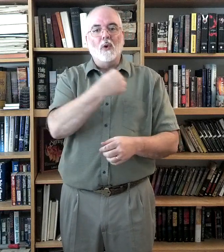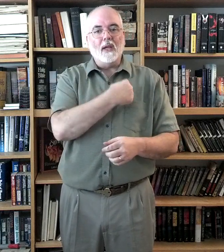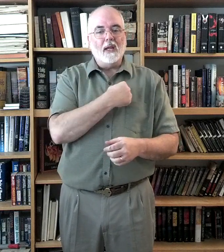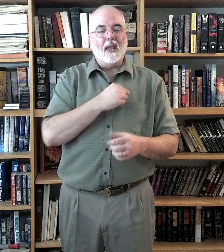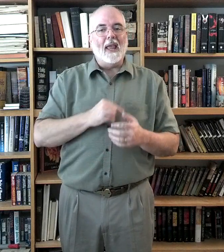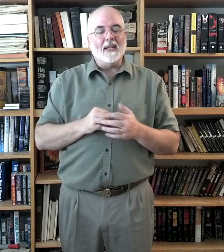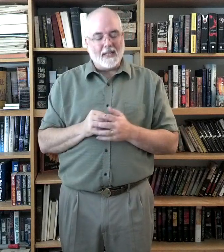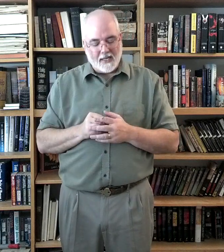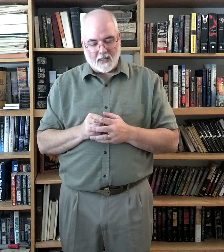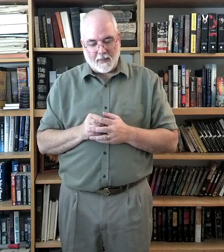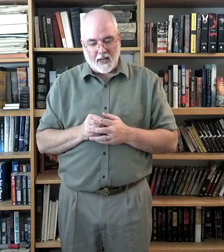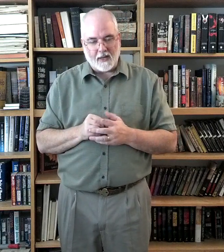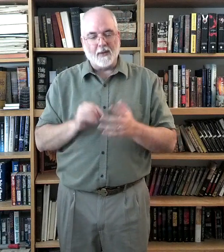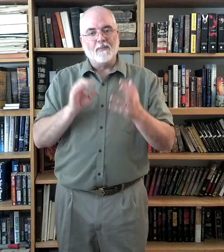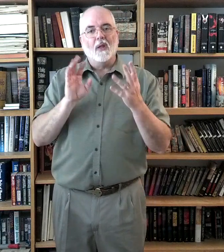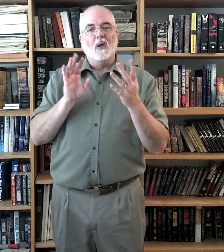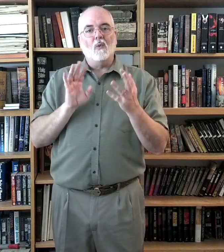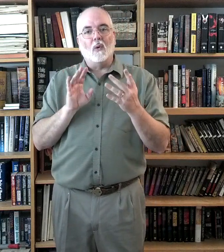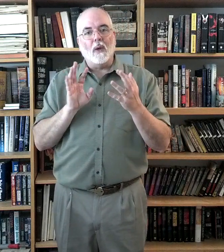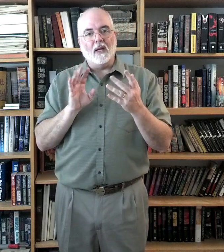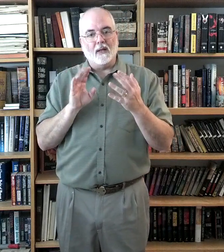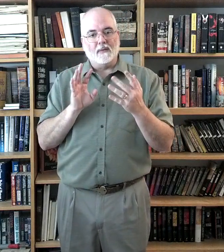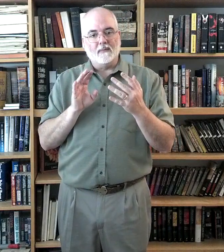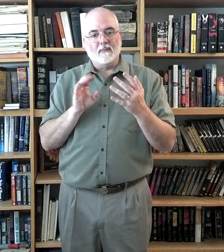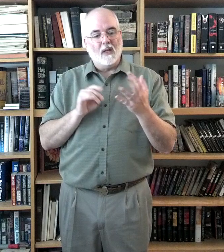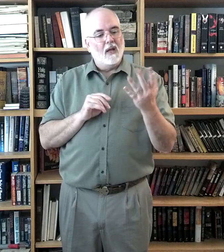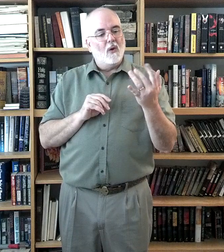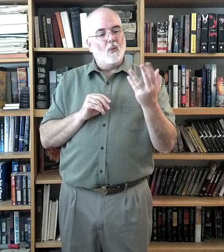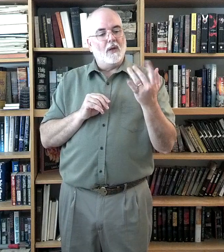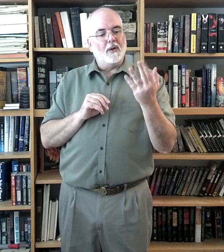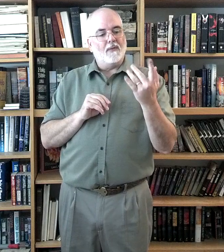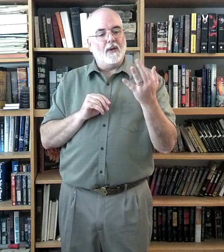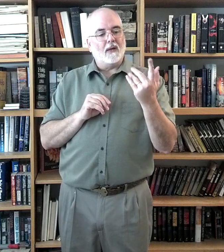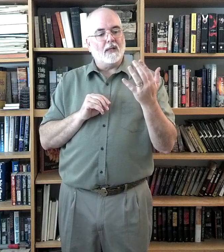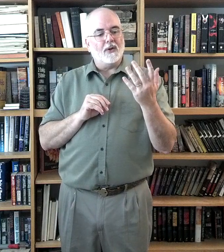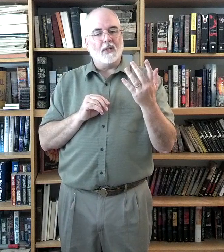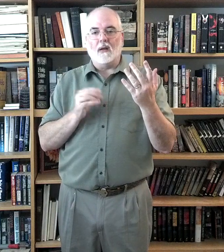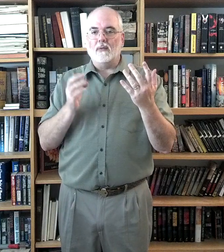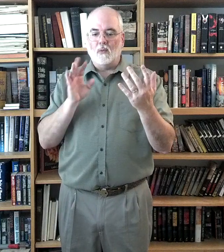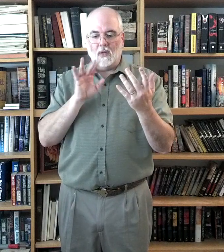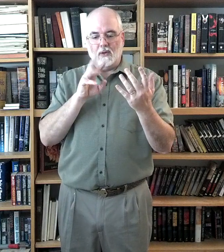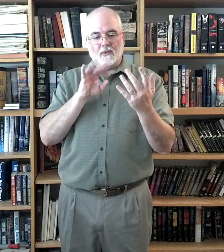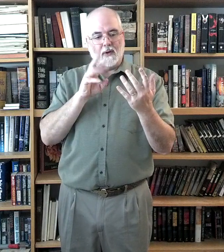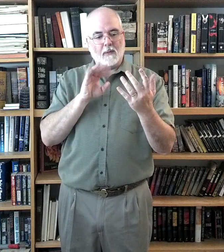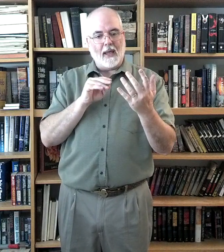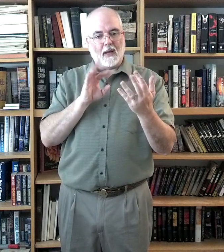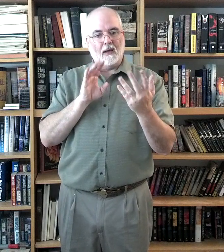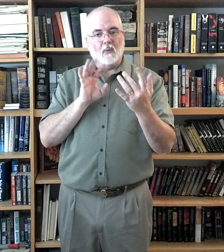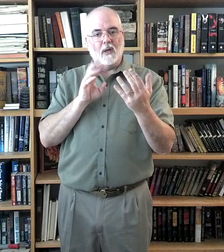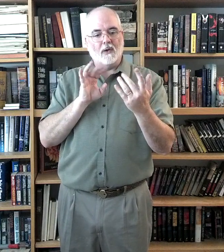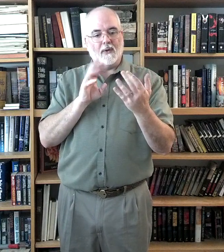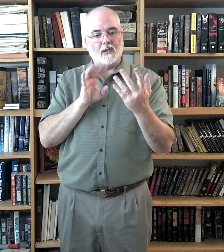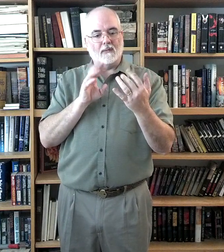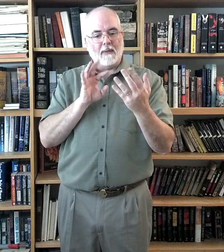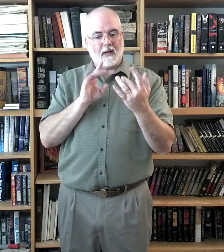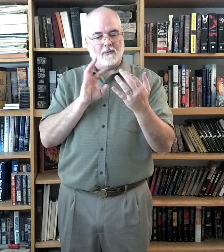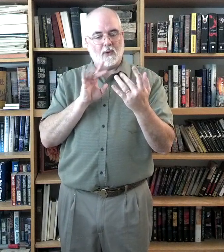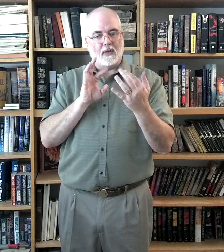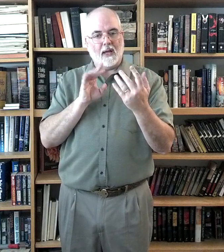We anticipate. We're waiting. Wiggle your fingers at yourself. Wiggle your fingers back. Wiggle your fingers back and forth together.